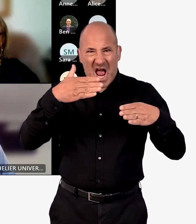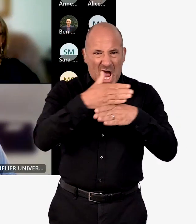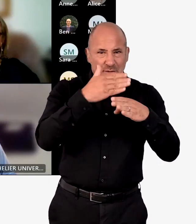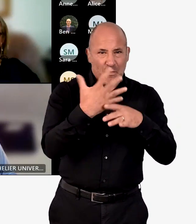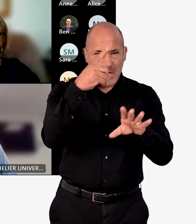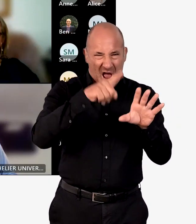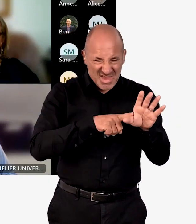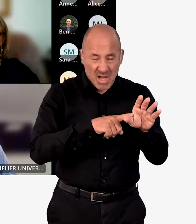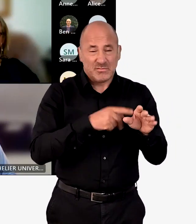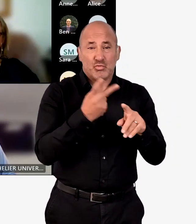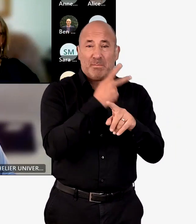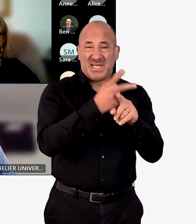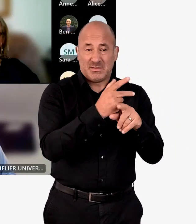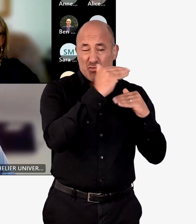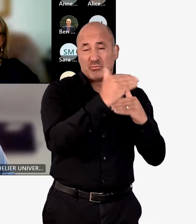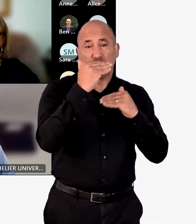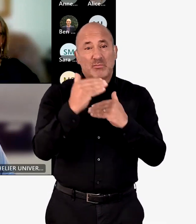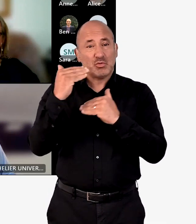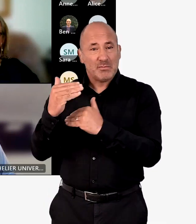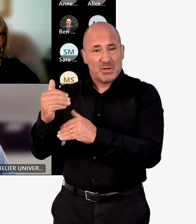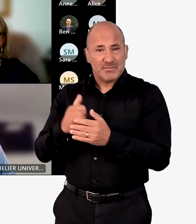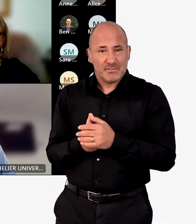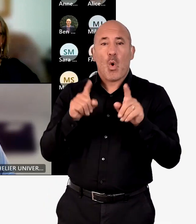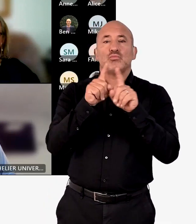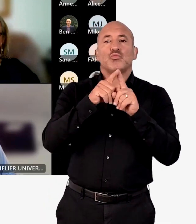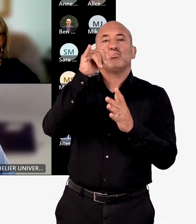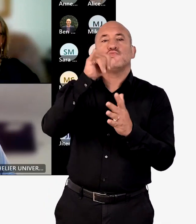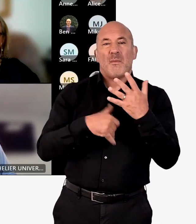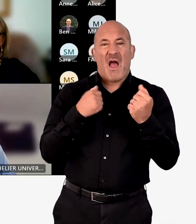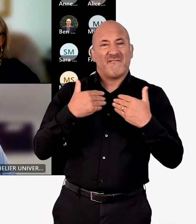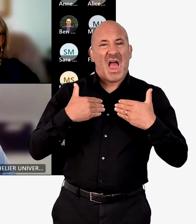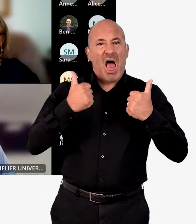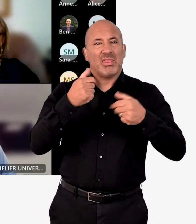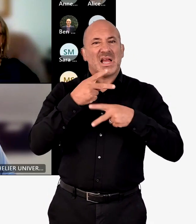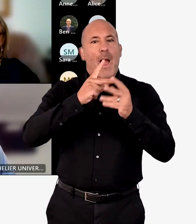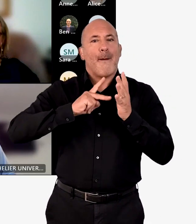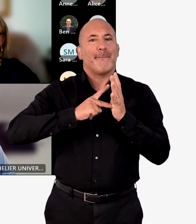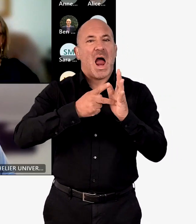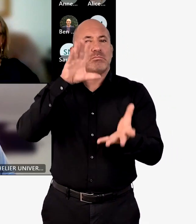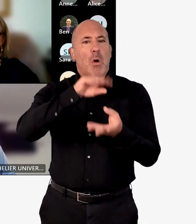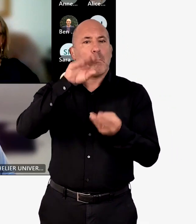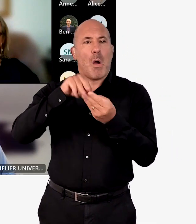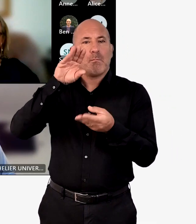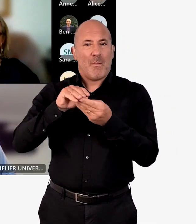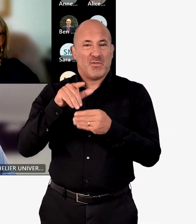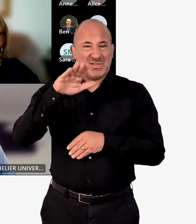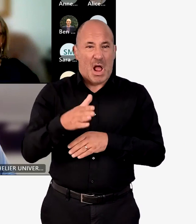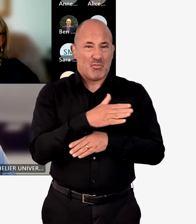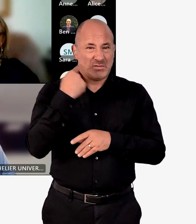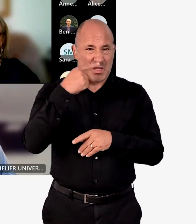our focus and actions over the next five years are there. You'll also see from the document that we have the health and care plan summaries of